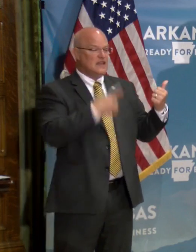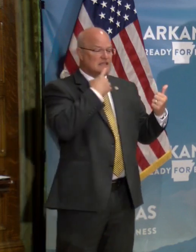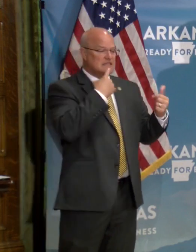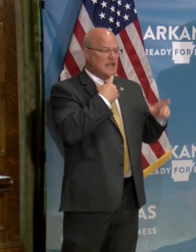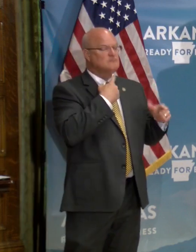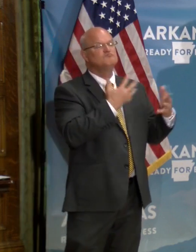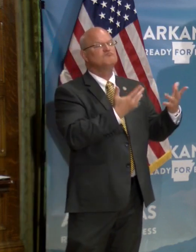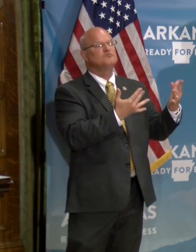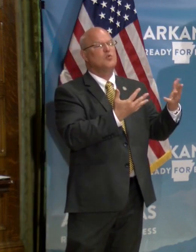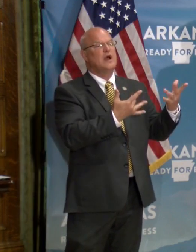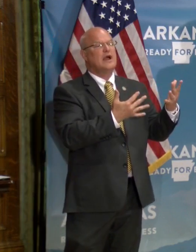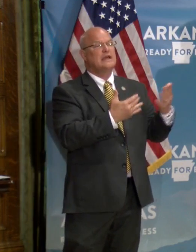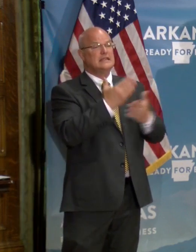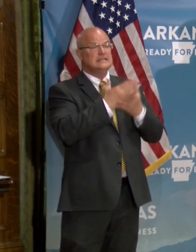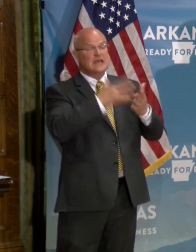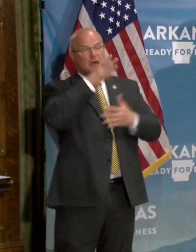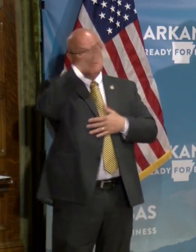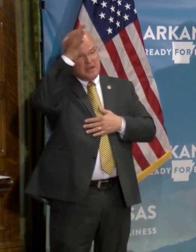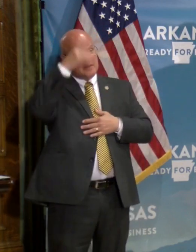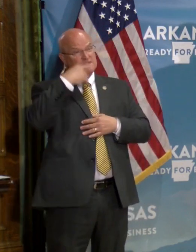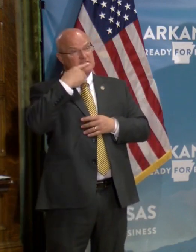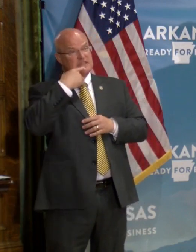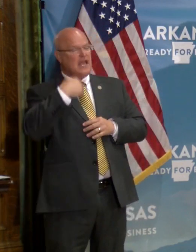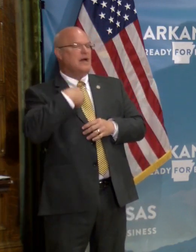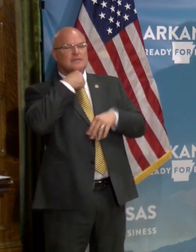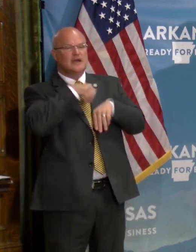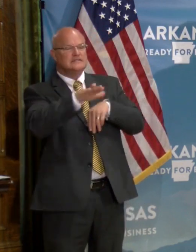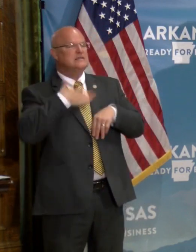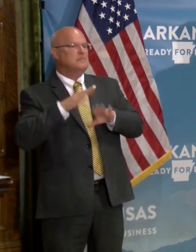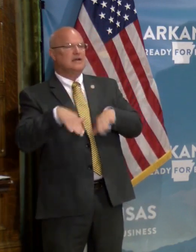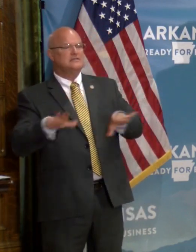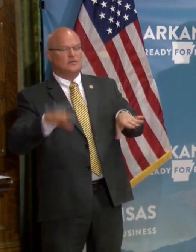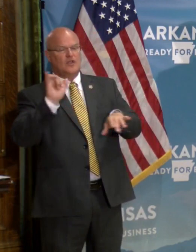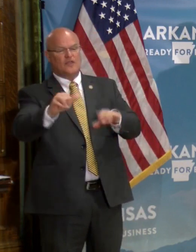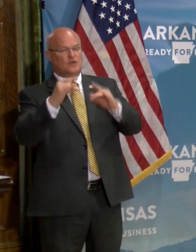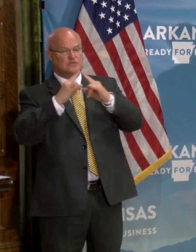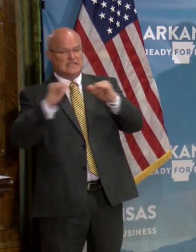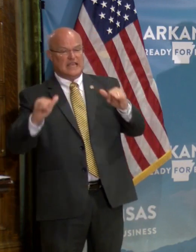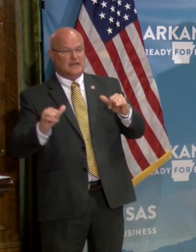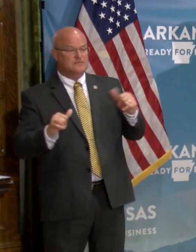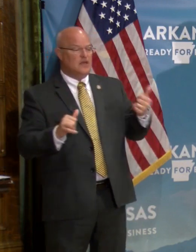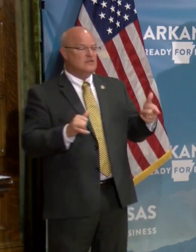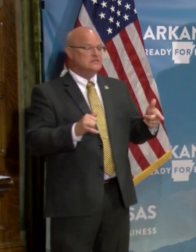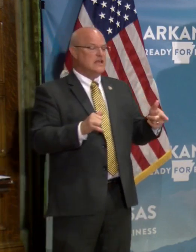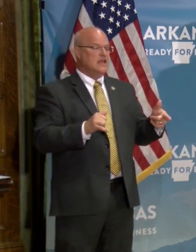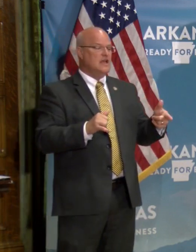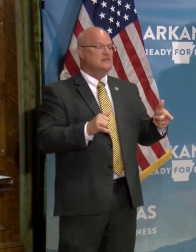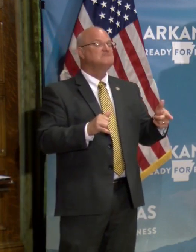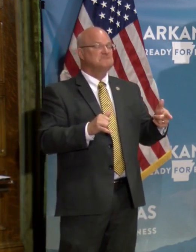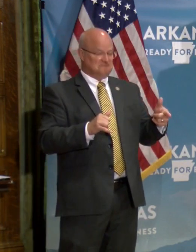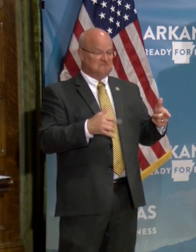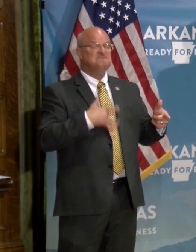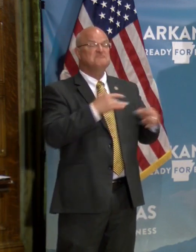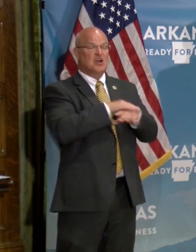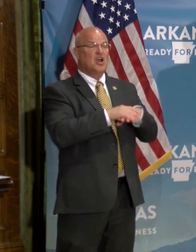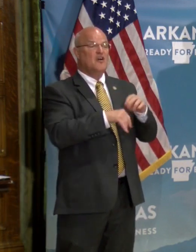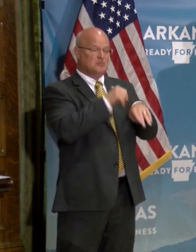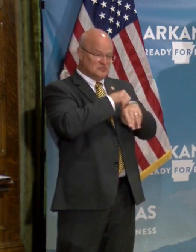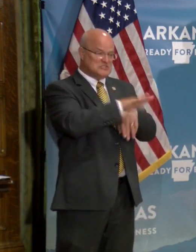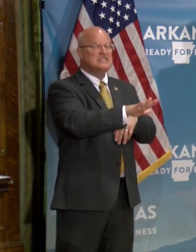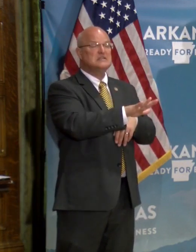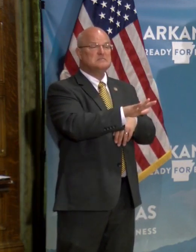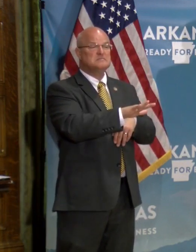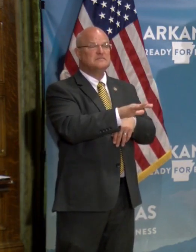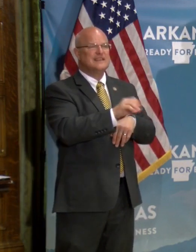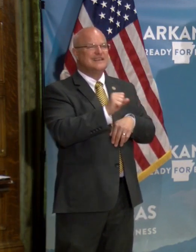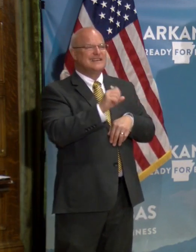going to say, we're going to wait. Some parents will say, I'm not going to send my children to those camps. Others will say, uh, we feel comfortable in doing